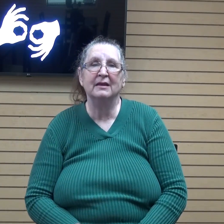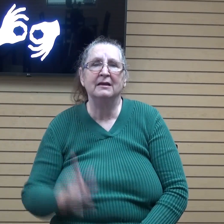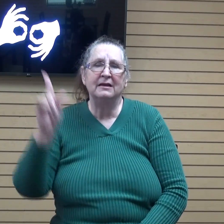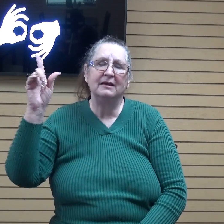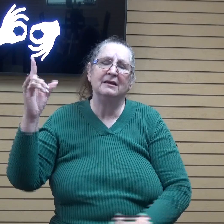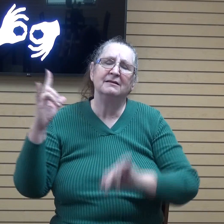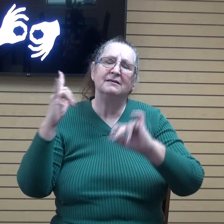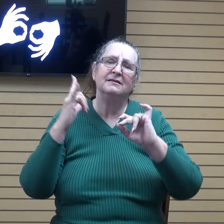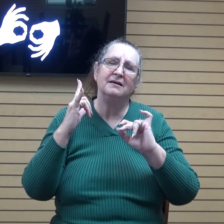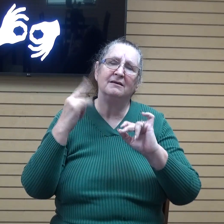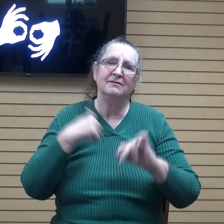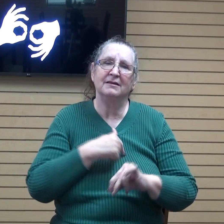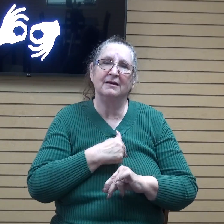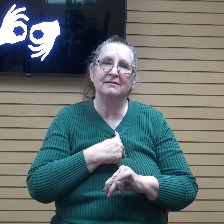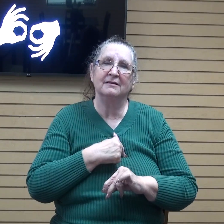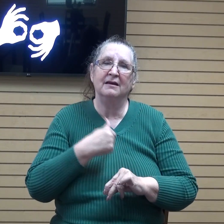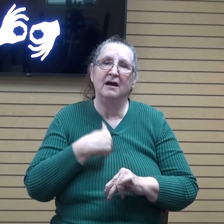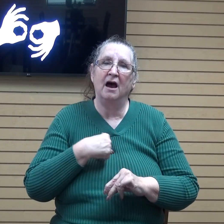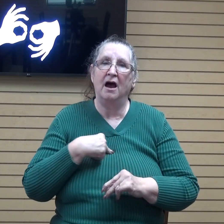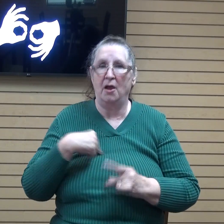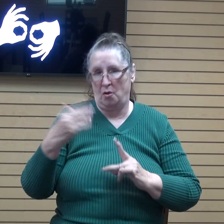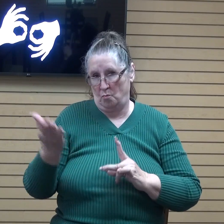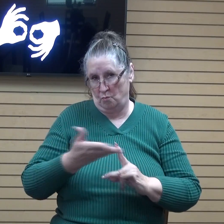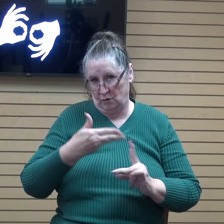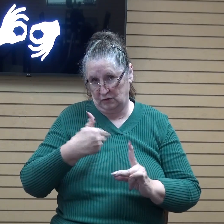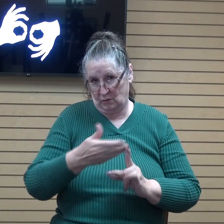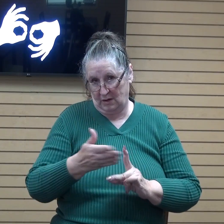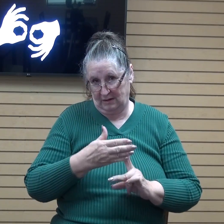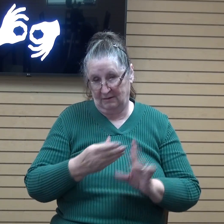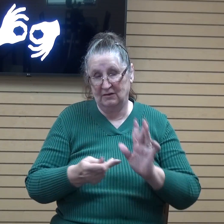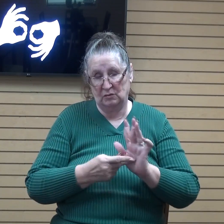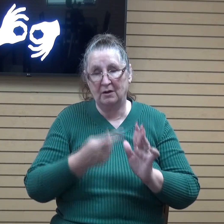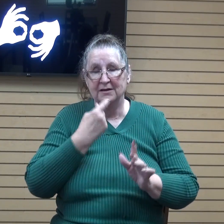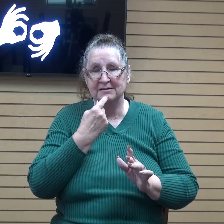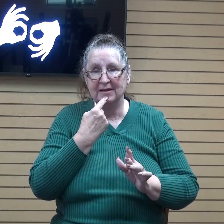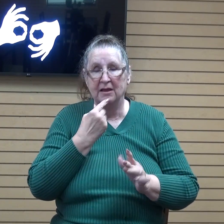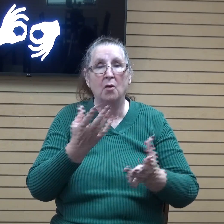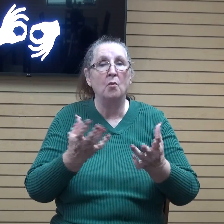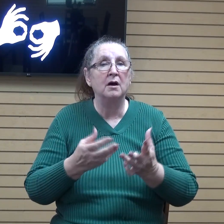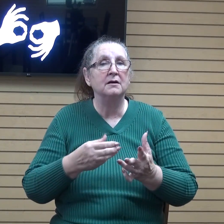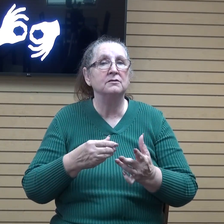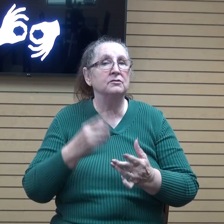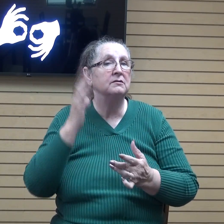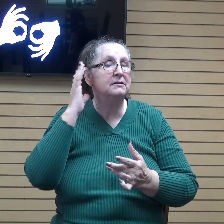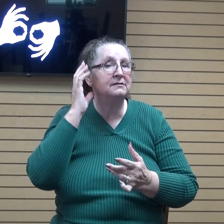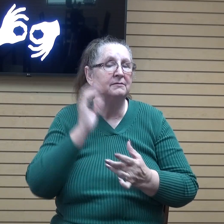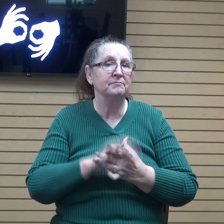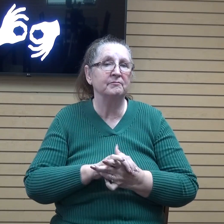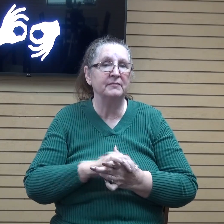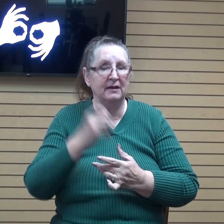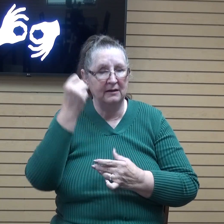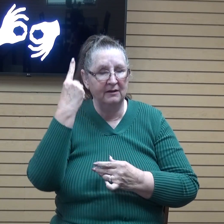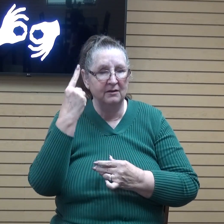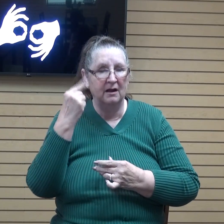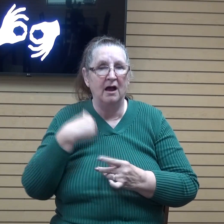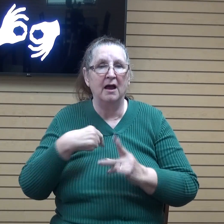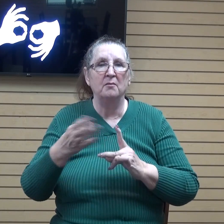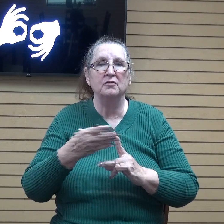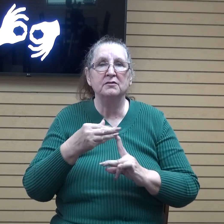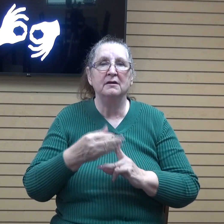for i am persuaded and this is this is this what i want you guys to to really listen to for i am persuaded that neither death